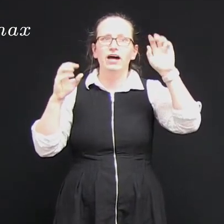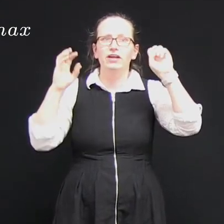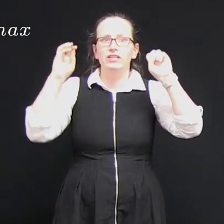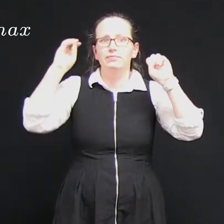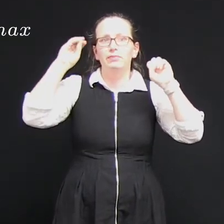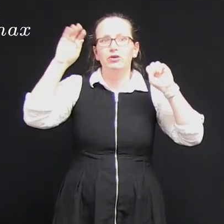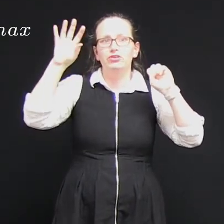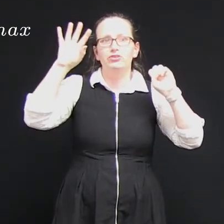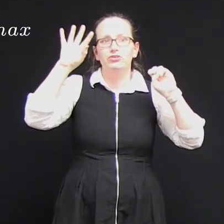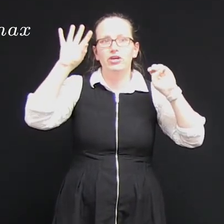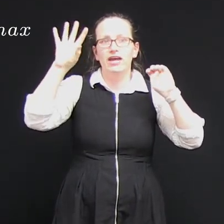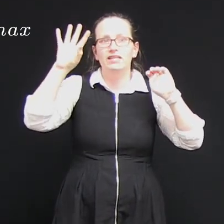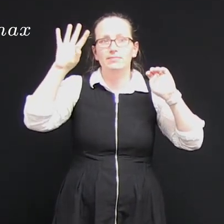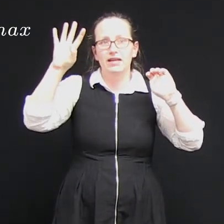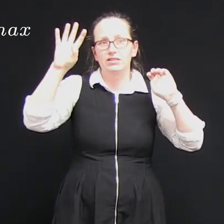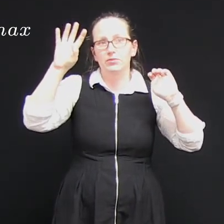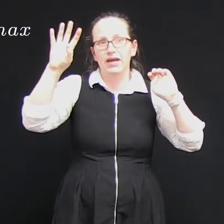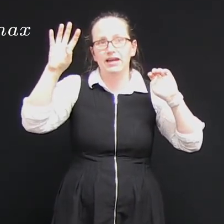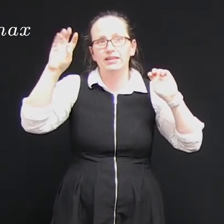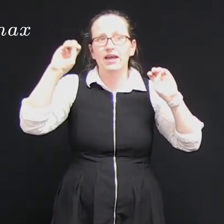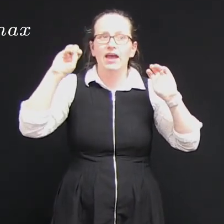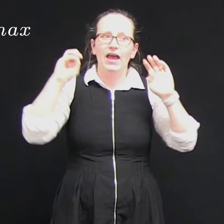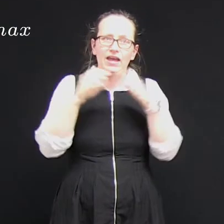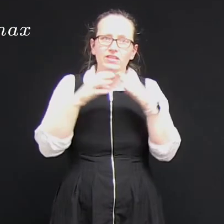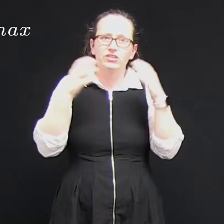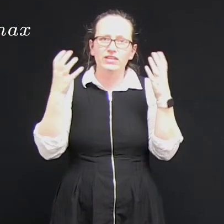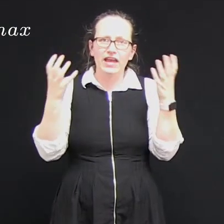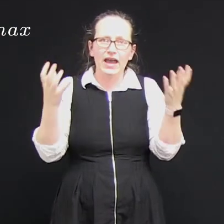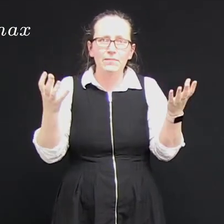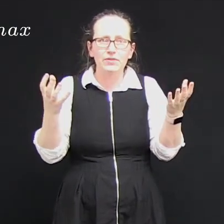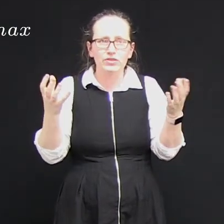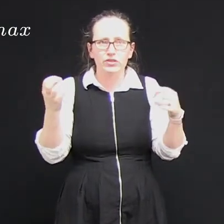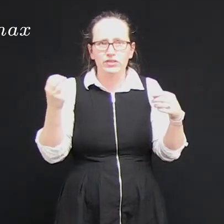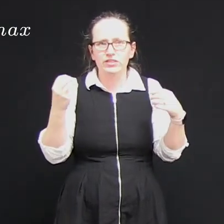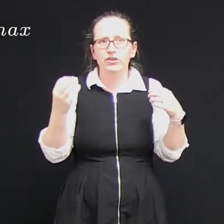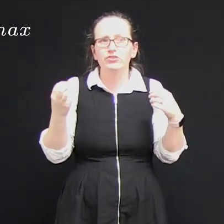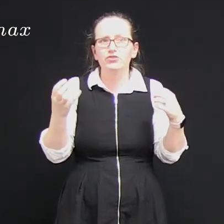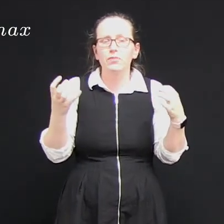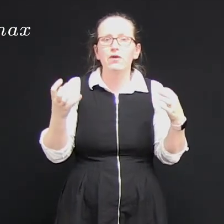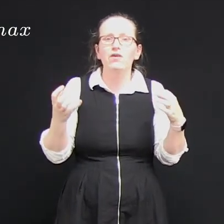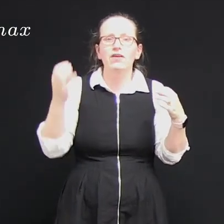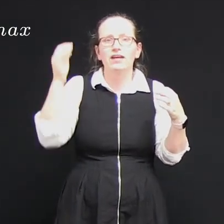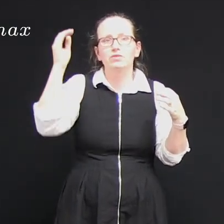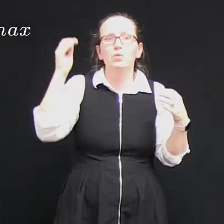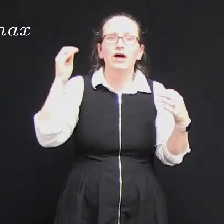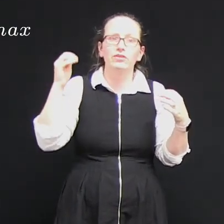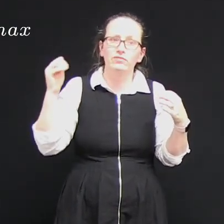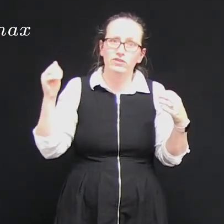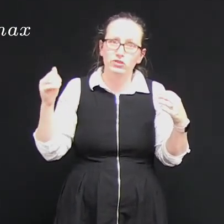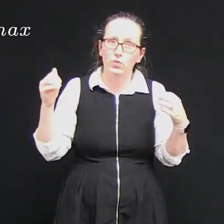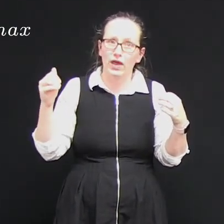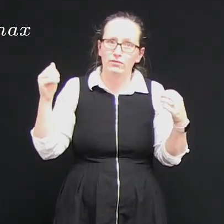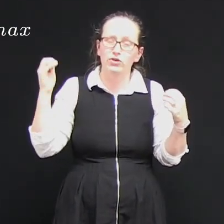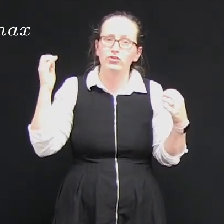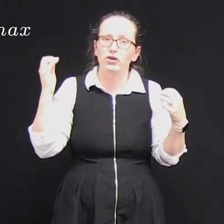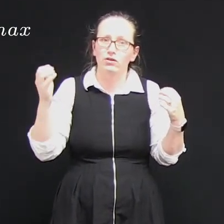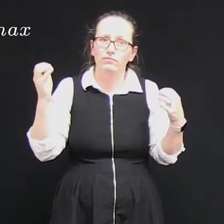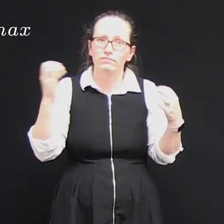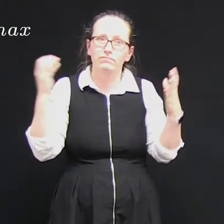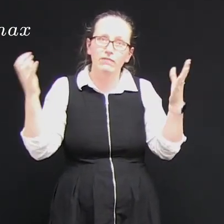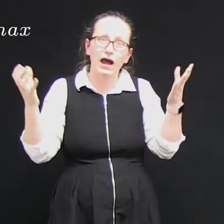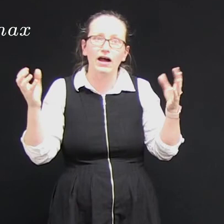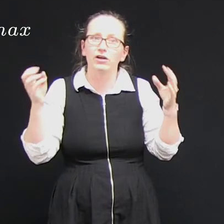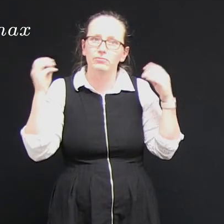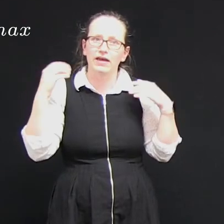1 on r is proportional to s max squared and so the amplitude is going to drop off as 1 over the square root